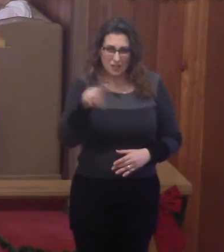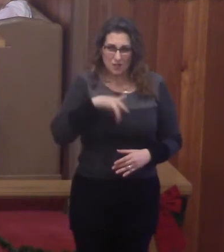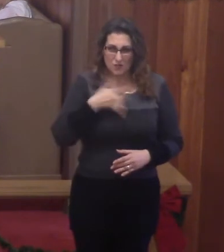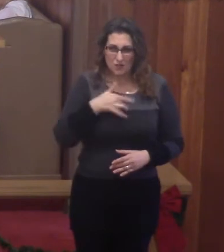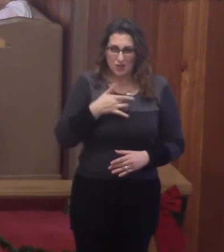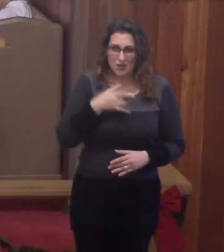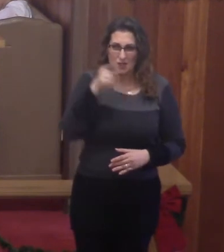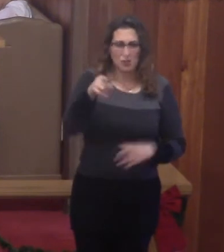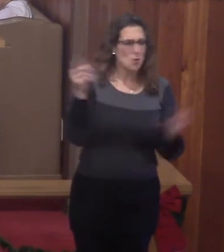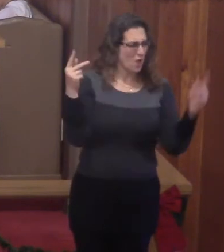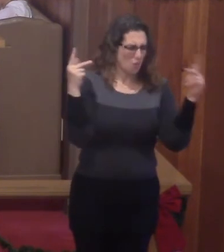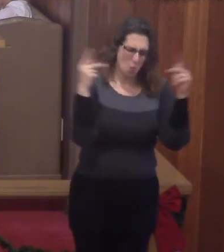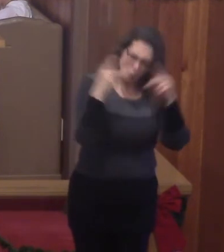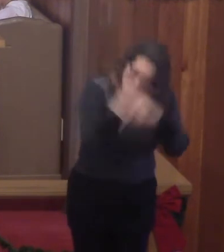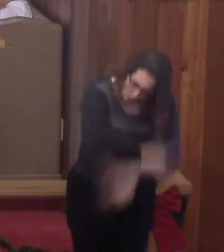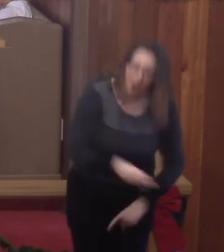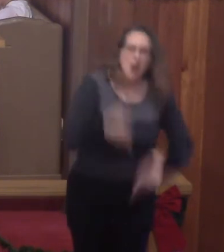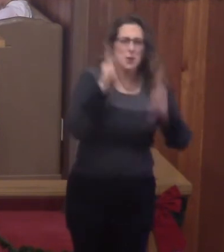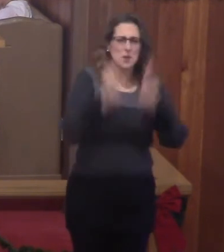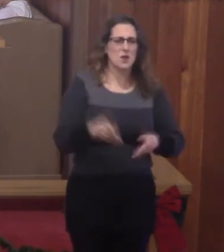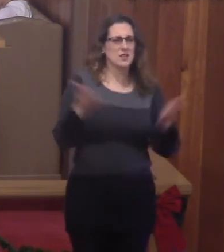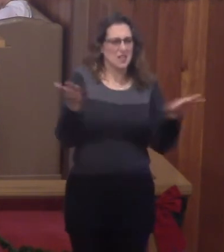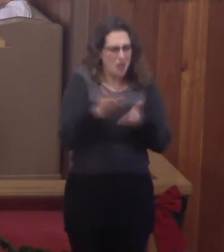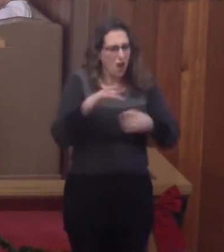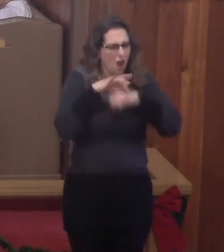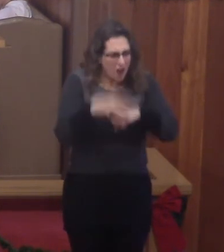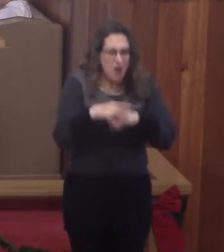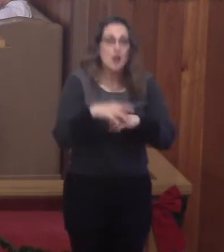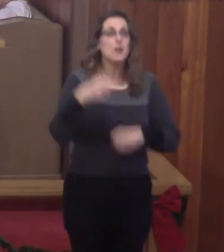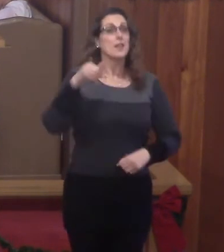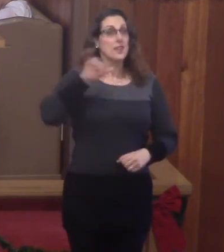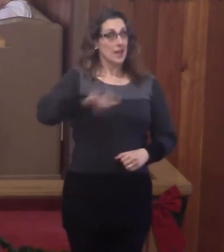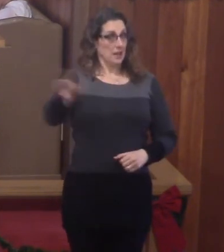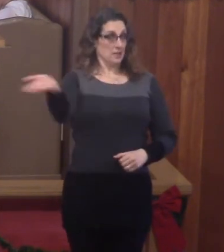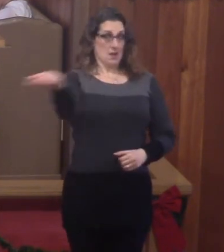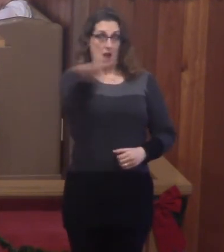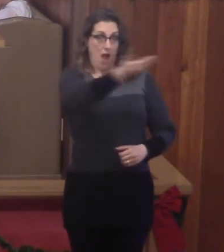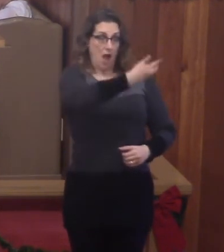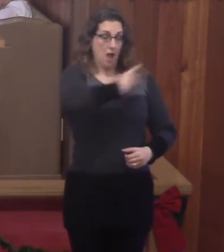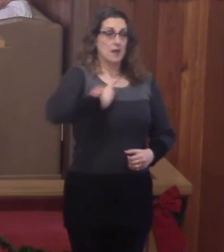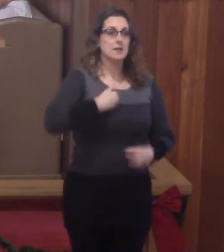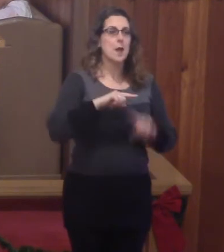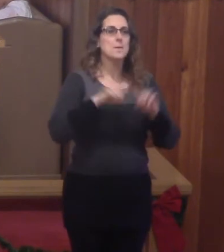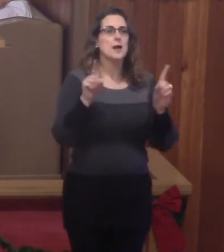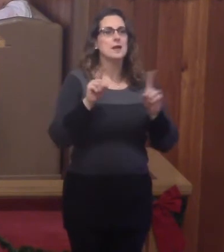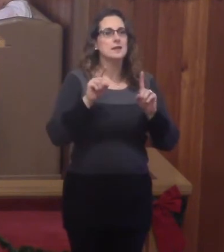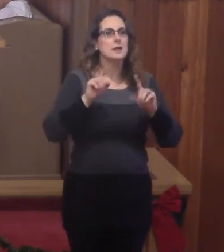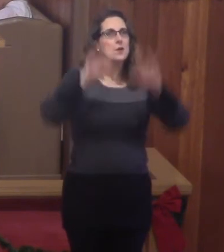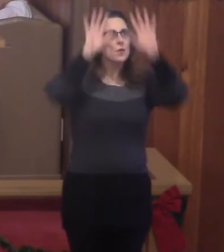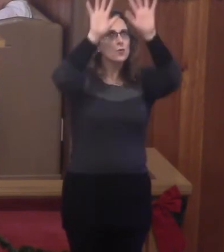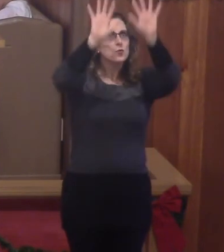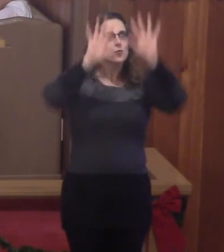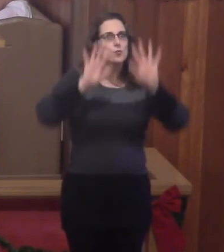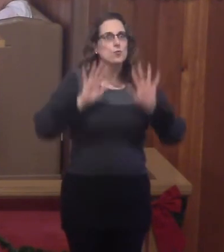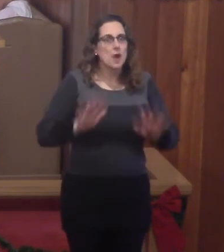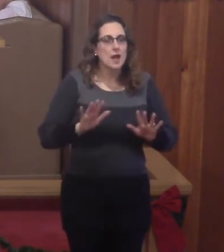just the worst thing on the face of the earth? That's who we are. But great is the message for us.